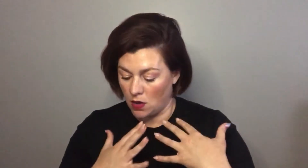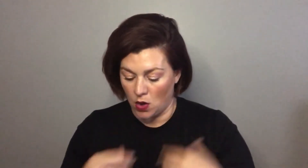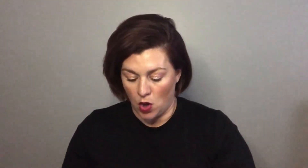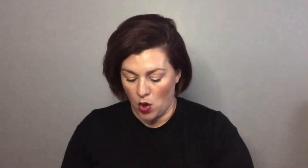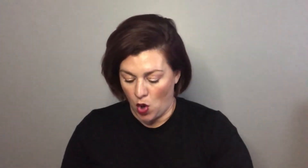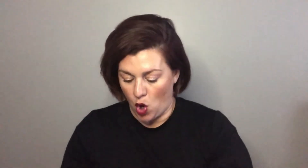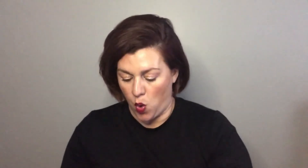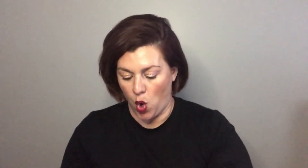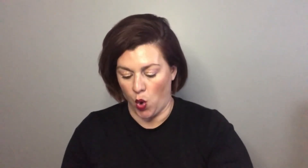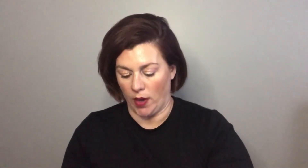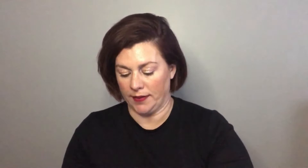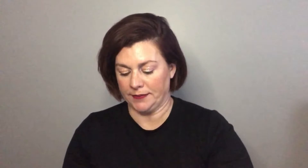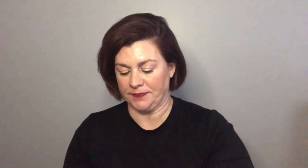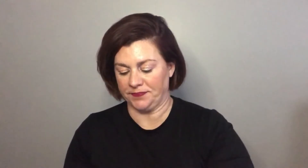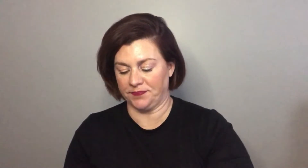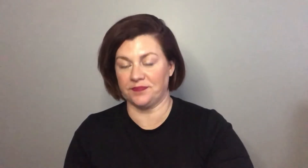there wow